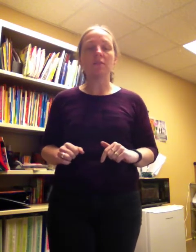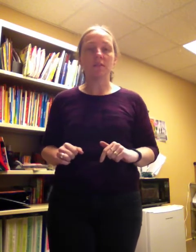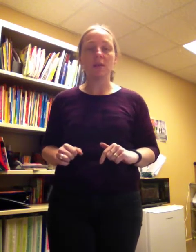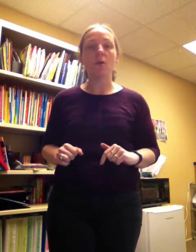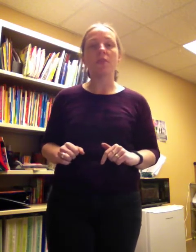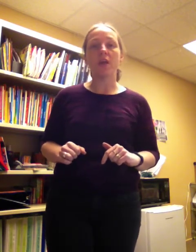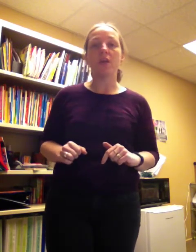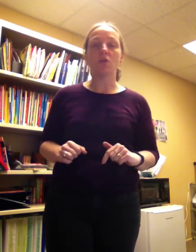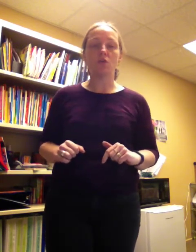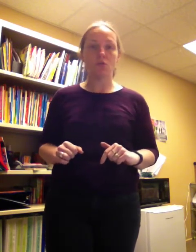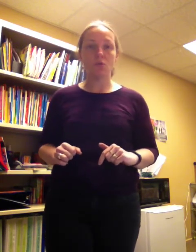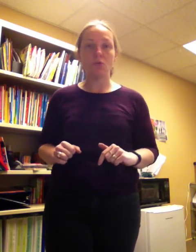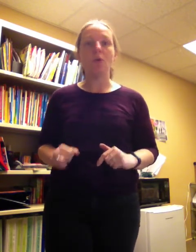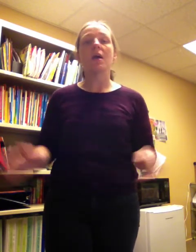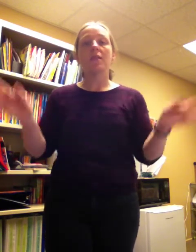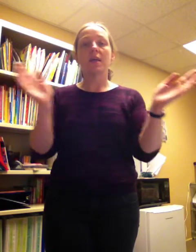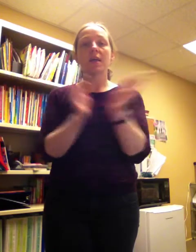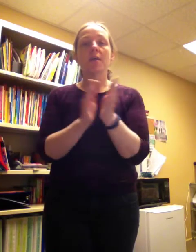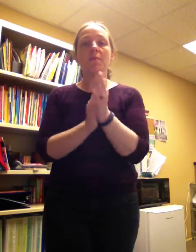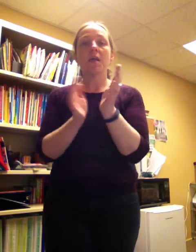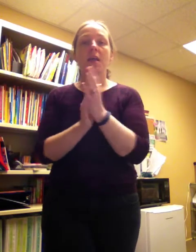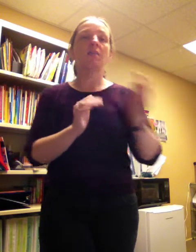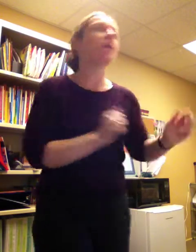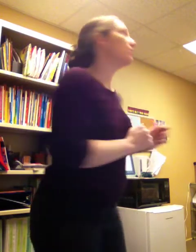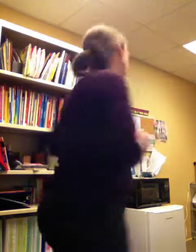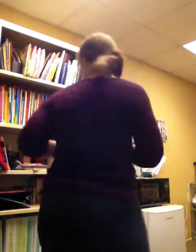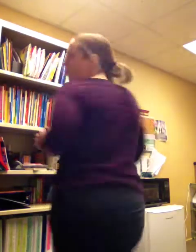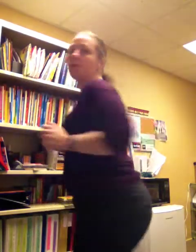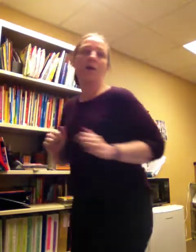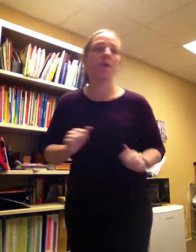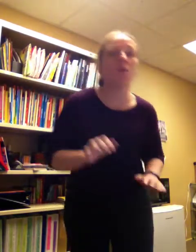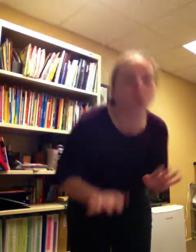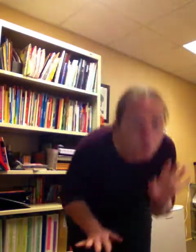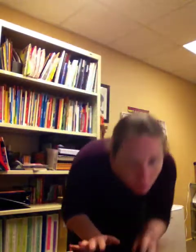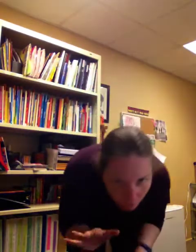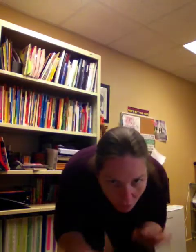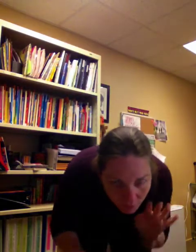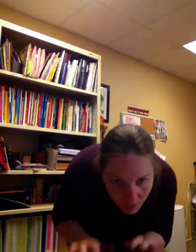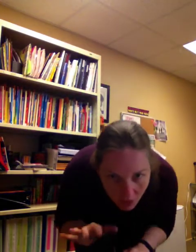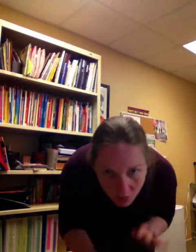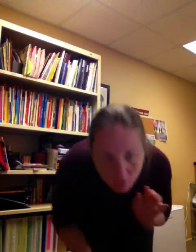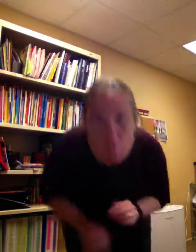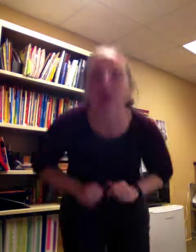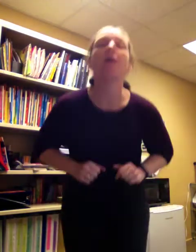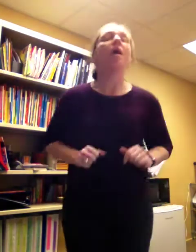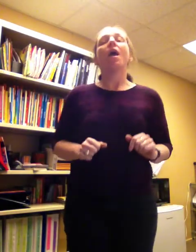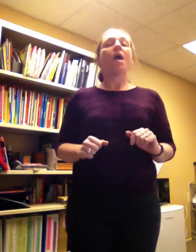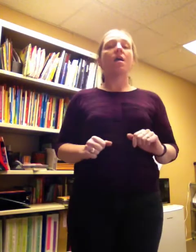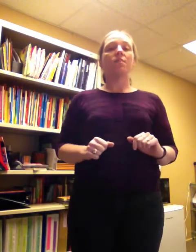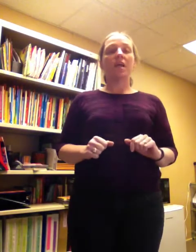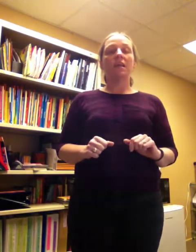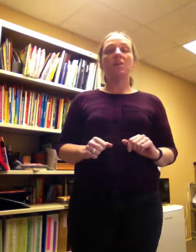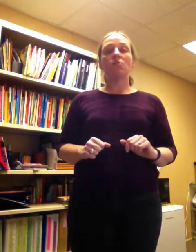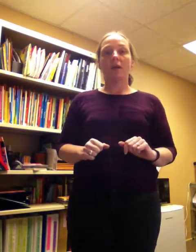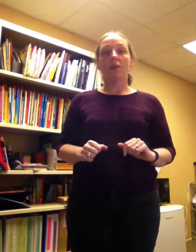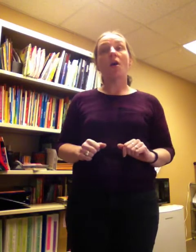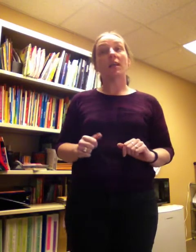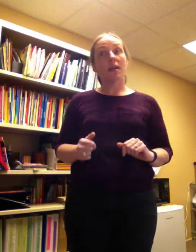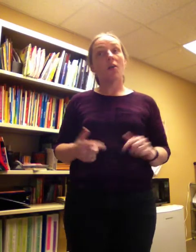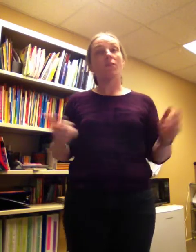see what they could do. They clapped their hands, they turned around, they walked with four feet on the ground, and then each went, get off